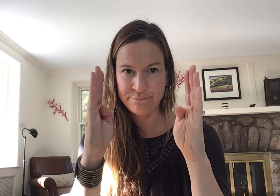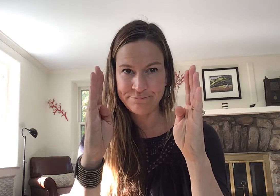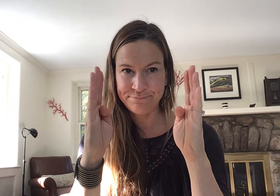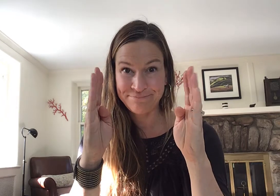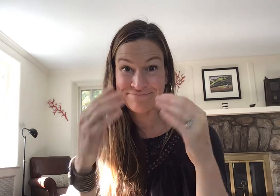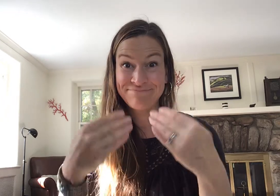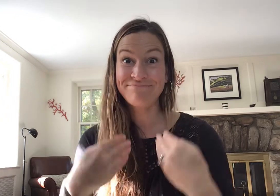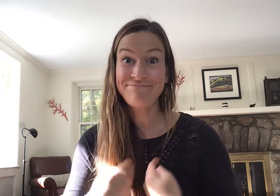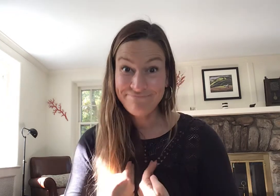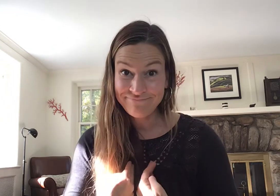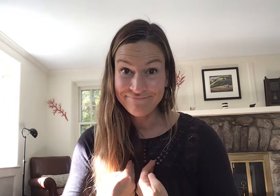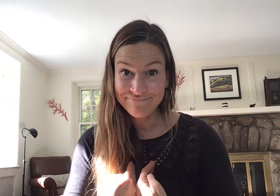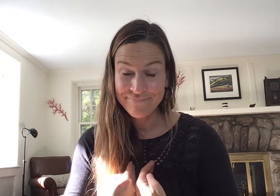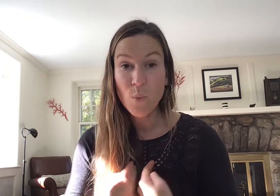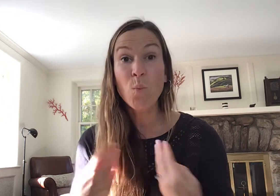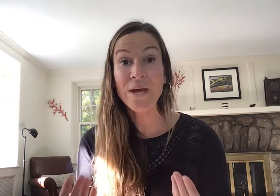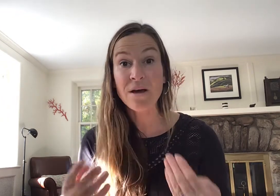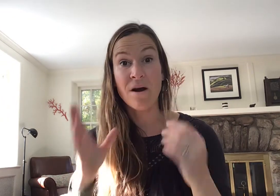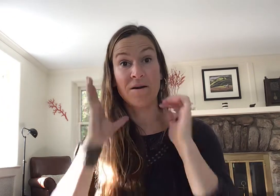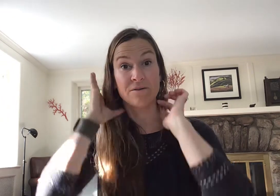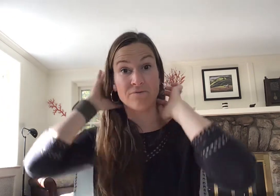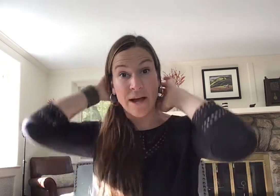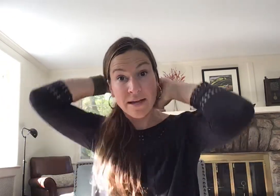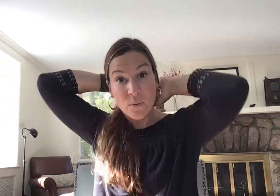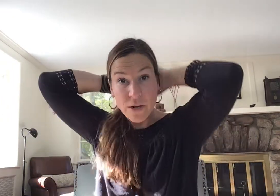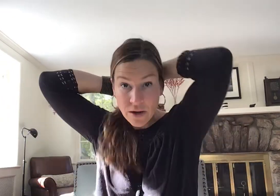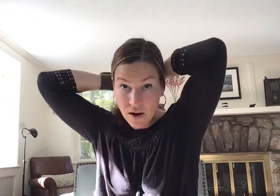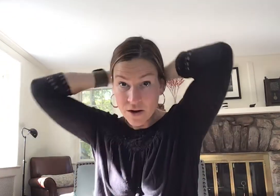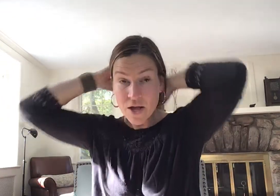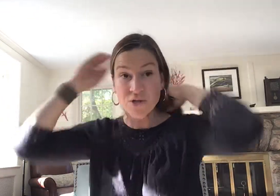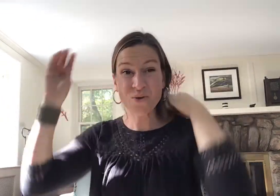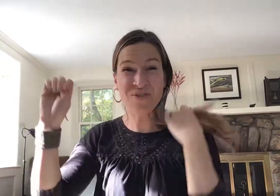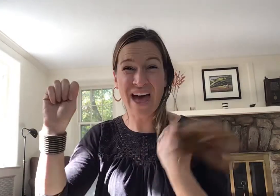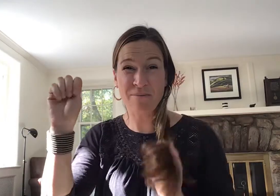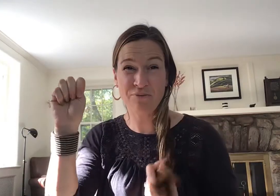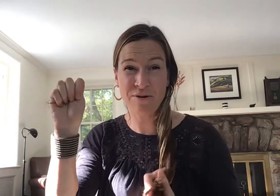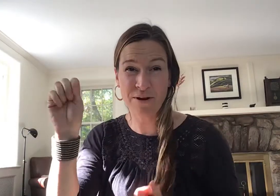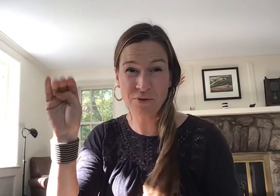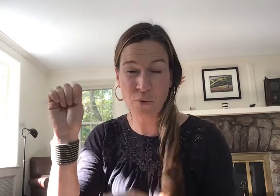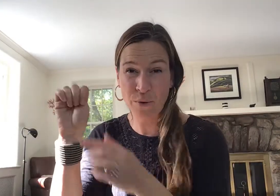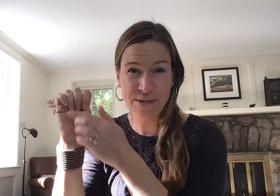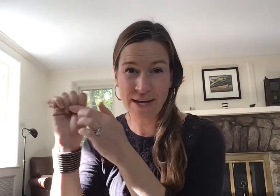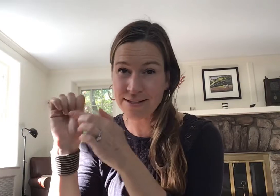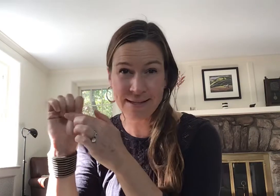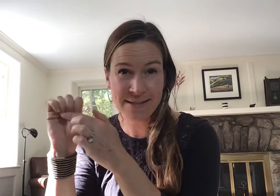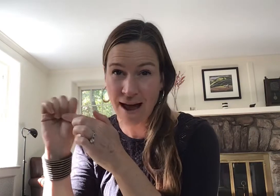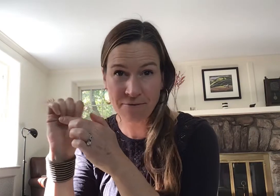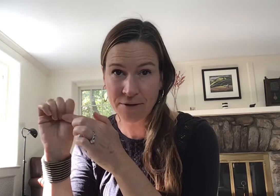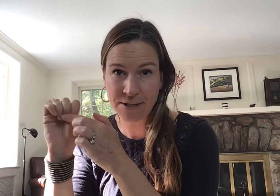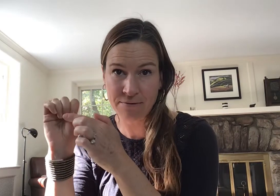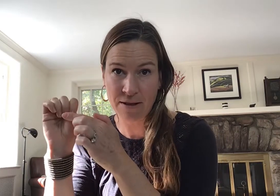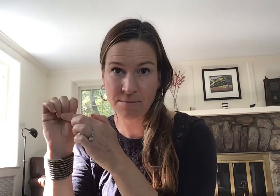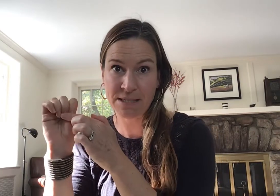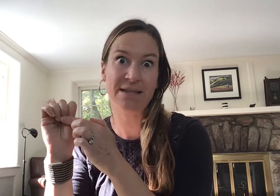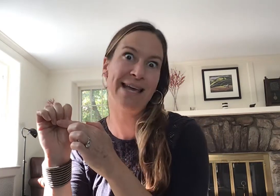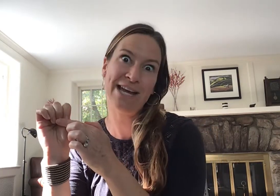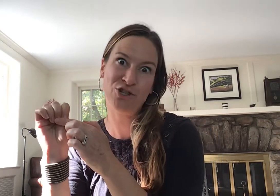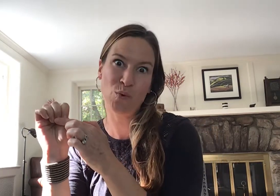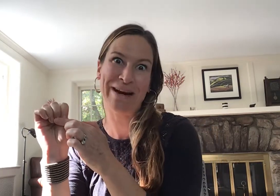we are right we are so that prefrontal cortex it's not fully developed until the age of